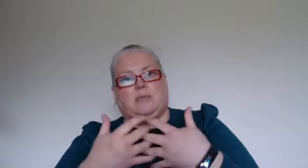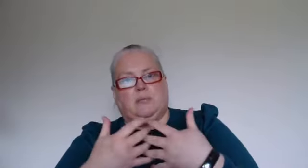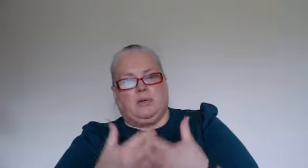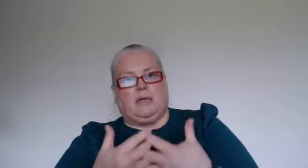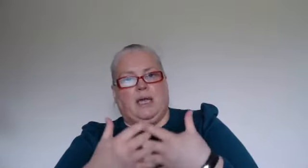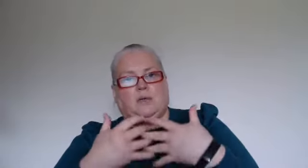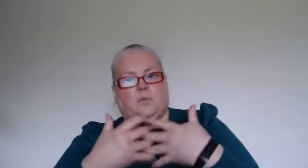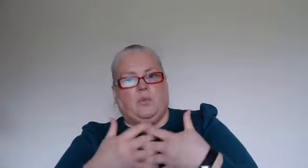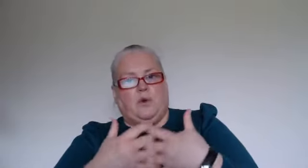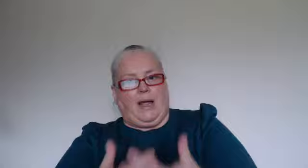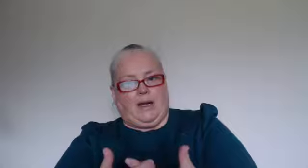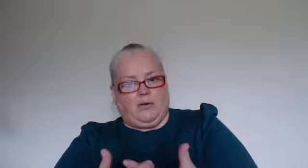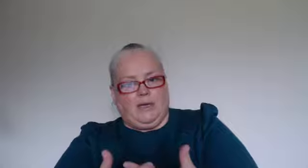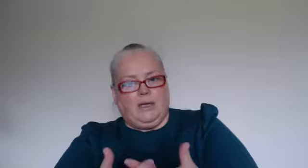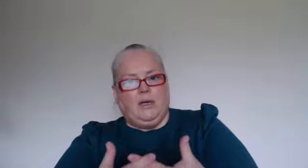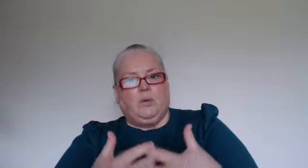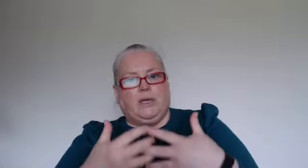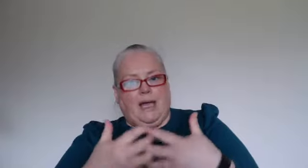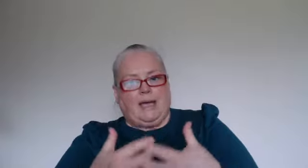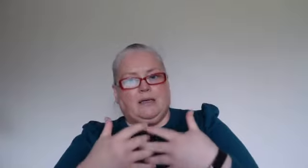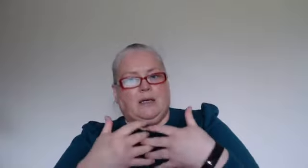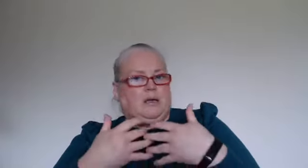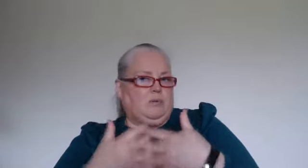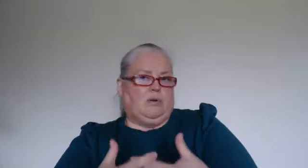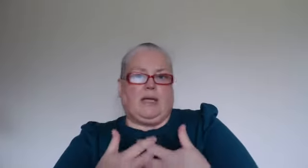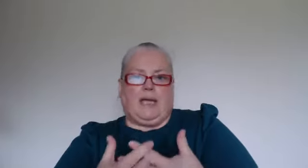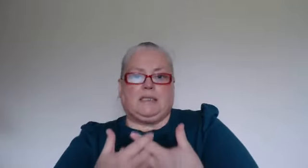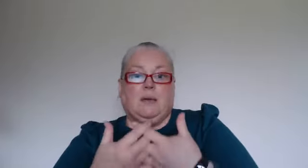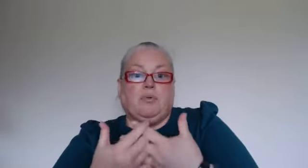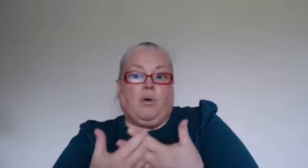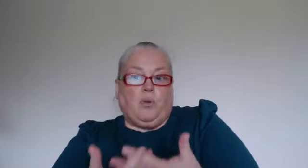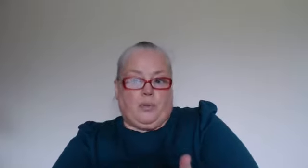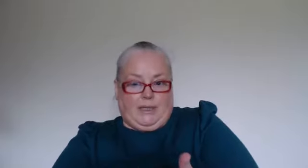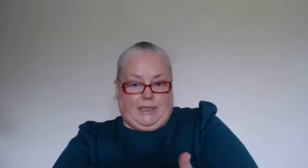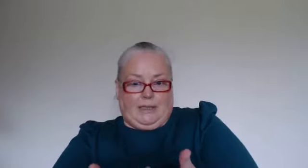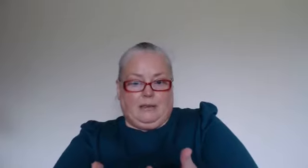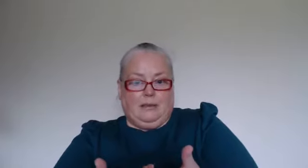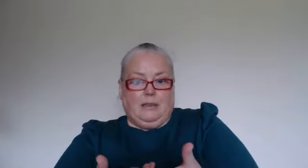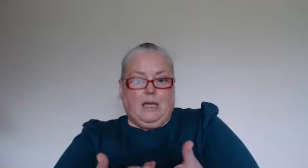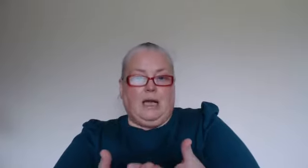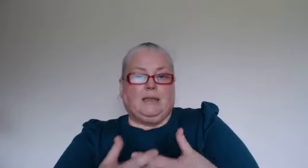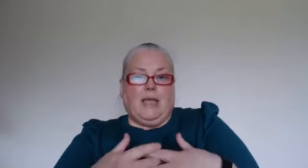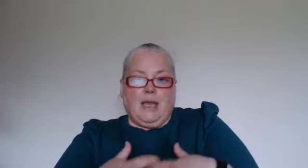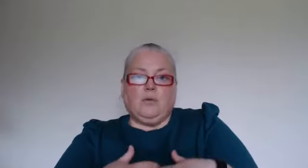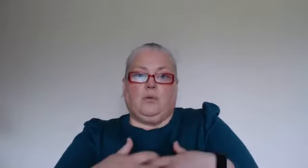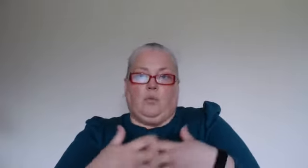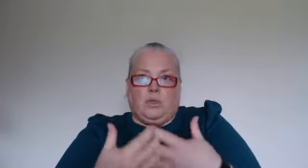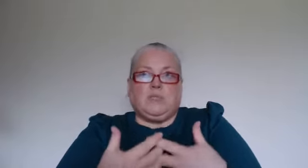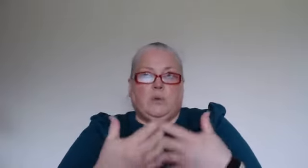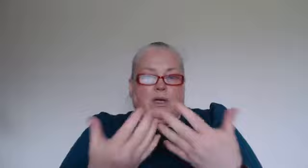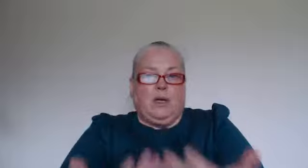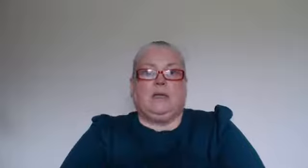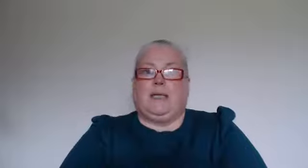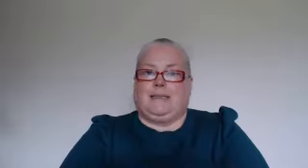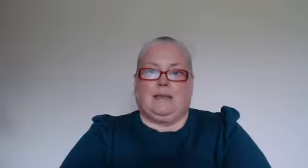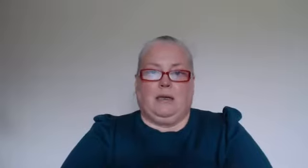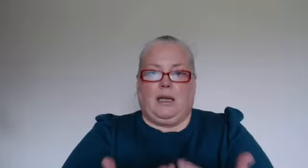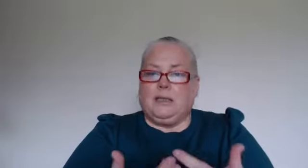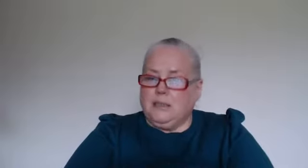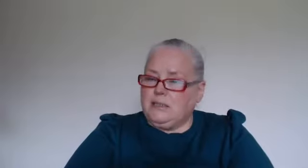communicate when we're angry we can communicate appropriately and then once we learn that skill and it is